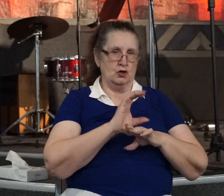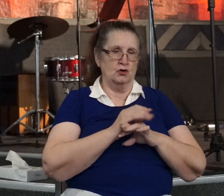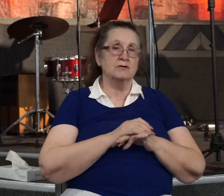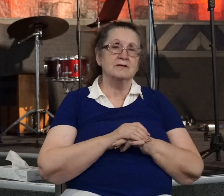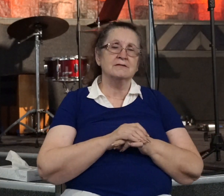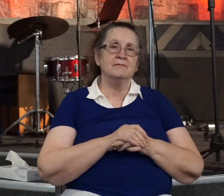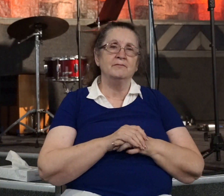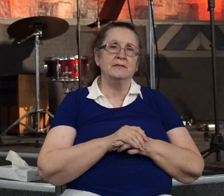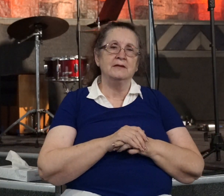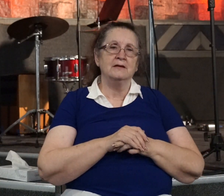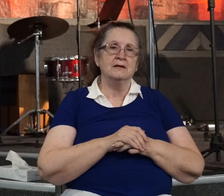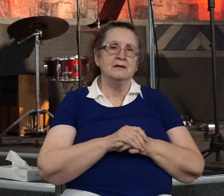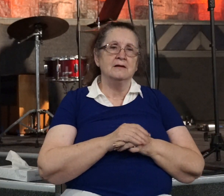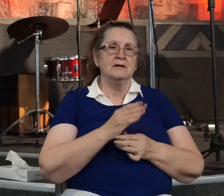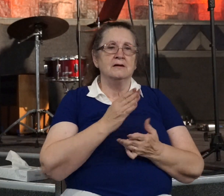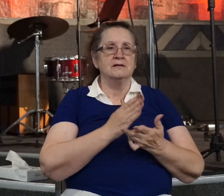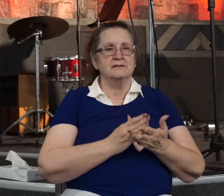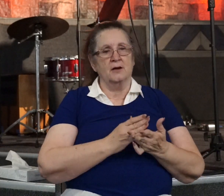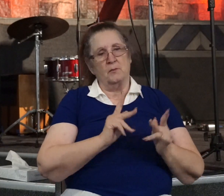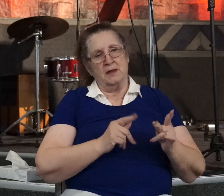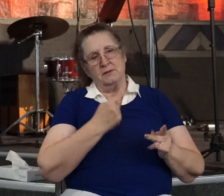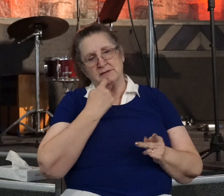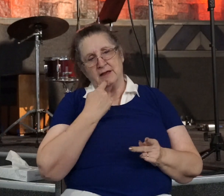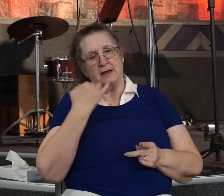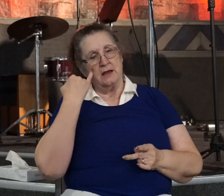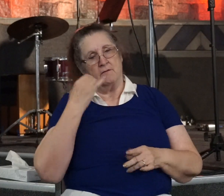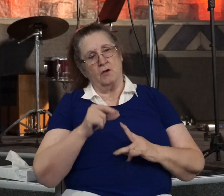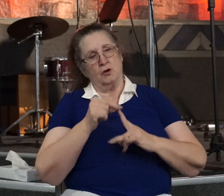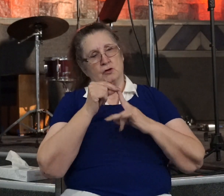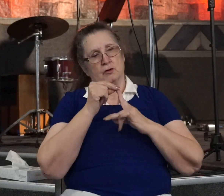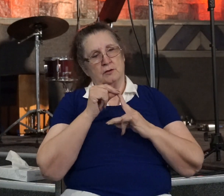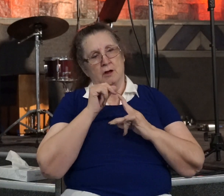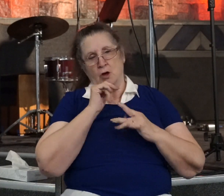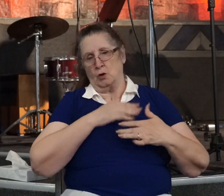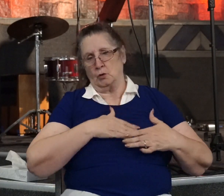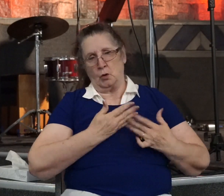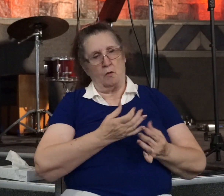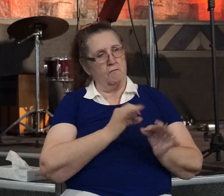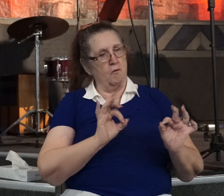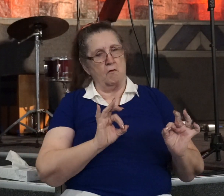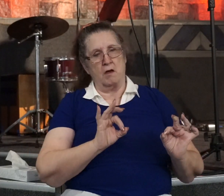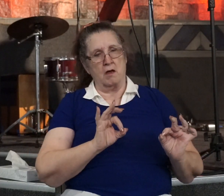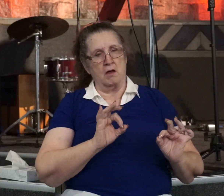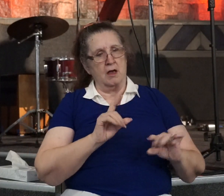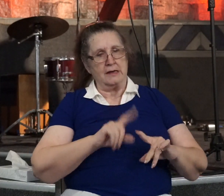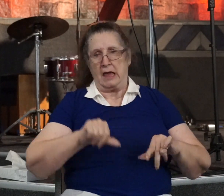Some will say if you're chosen, you have no free will to walk away from that choosing.